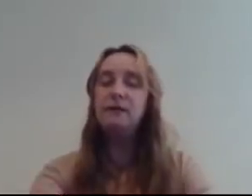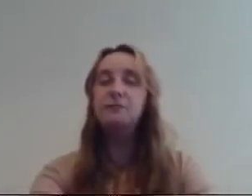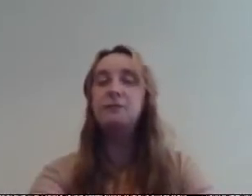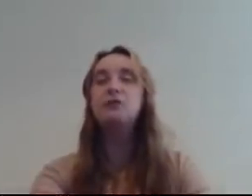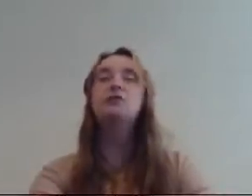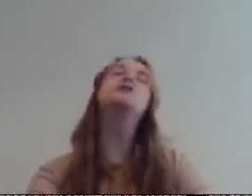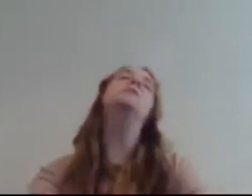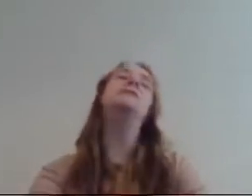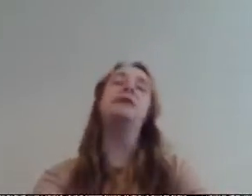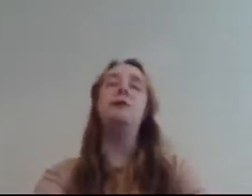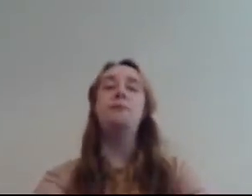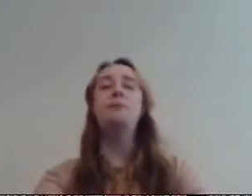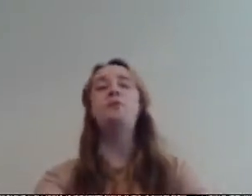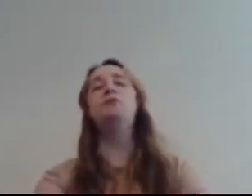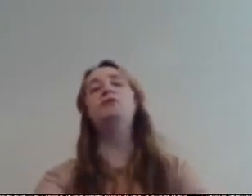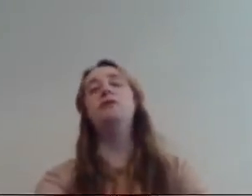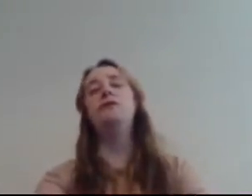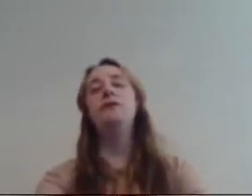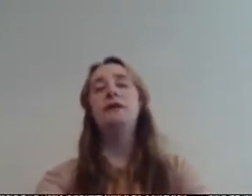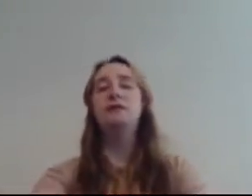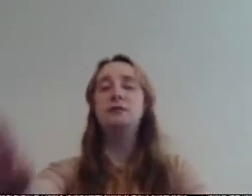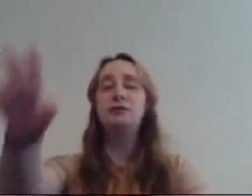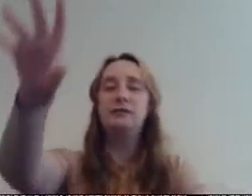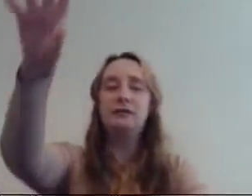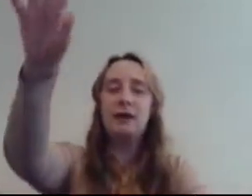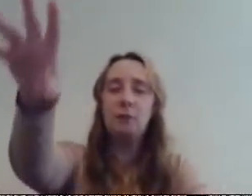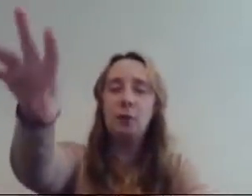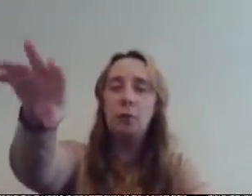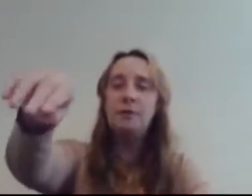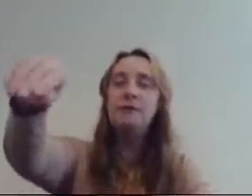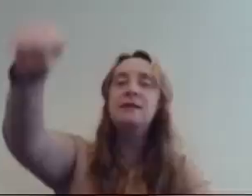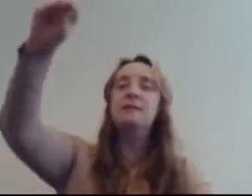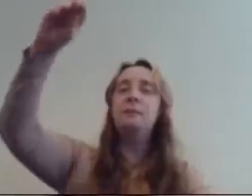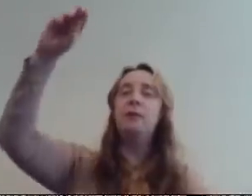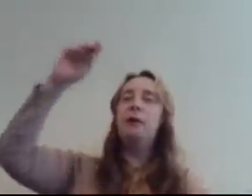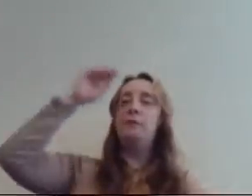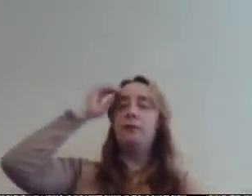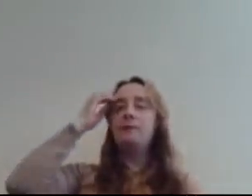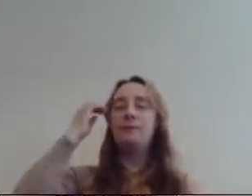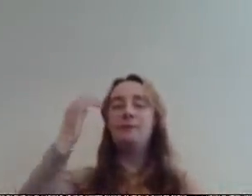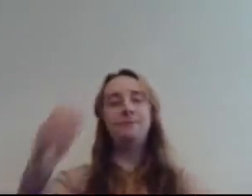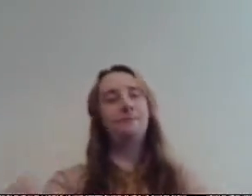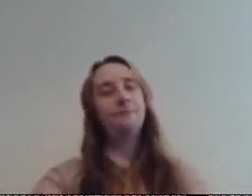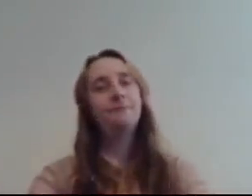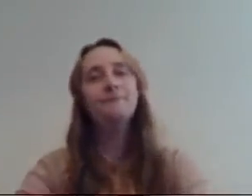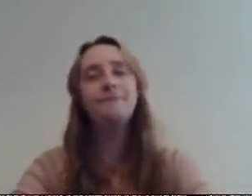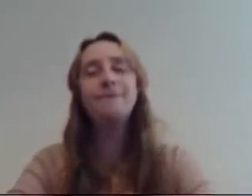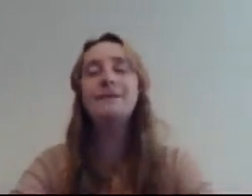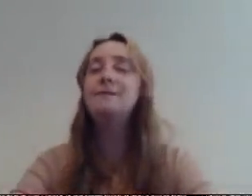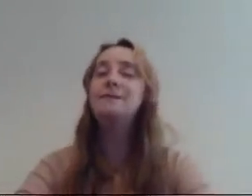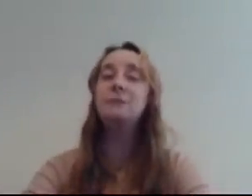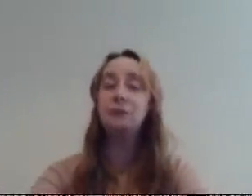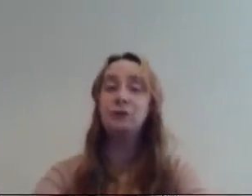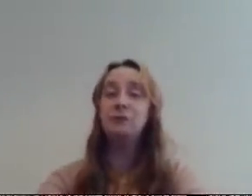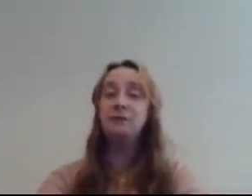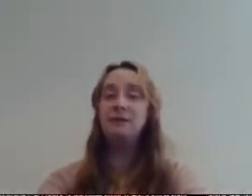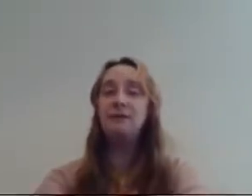that's when she knew she wanted to help people and stuff that's how she's seen attacking another woman and people are helping her up so that was good wasn't it